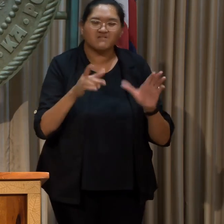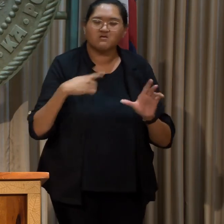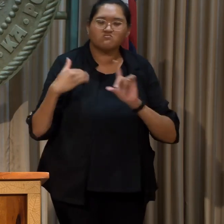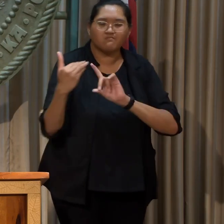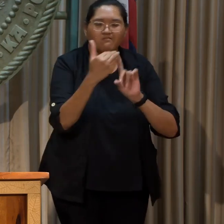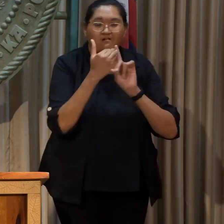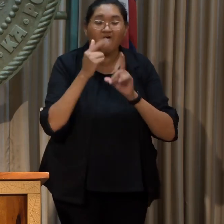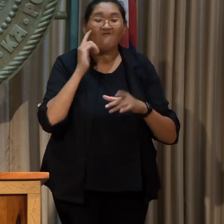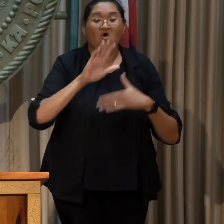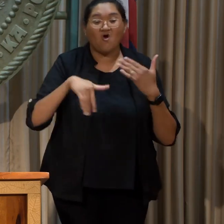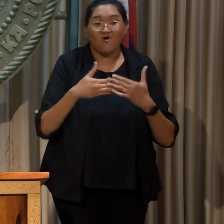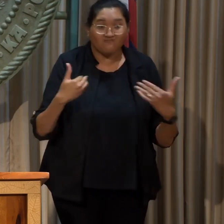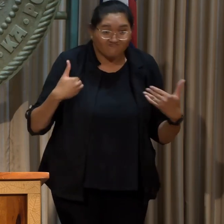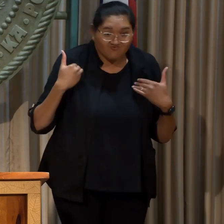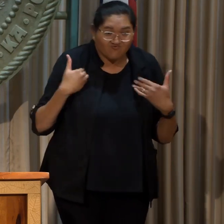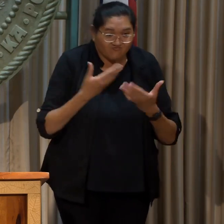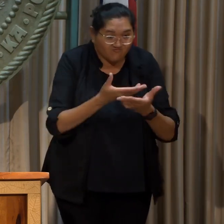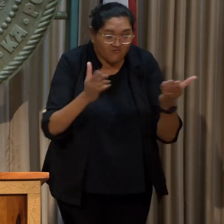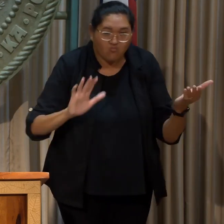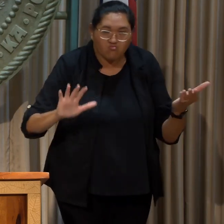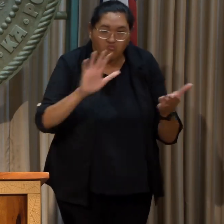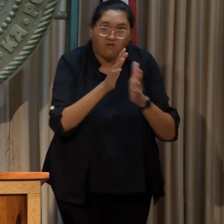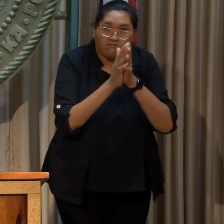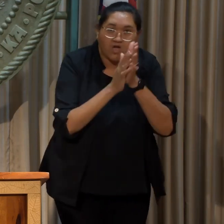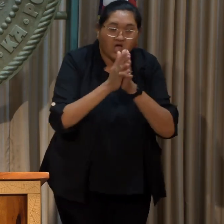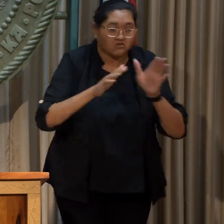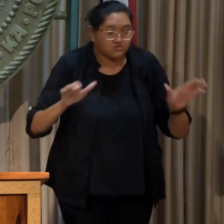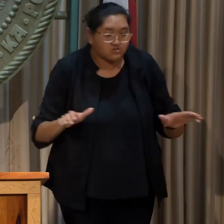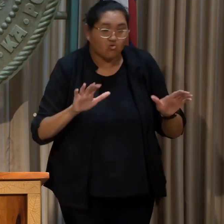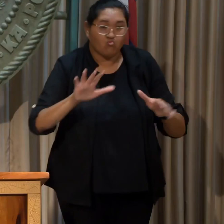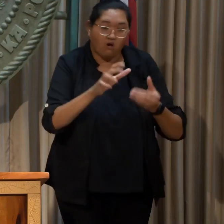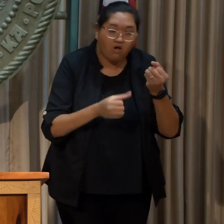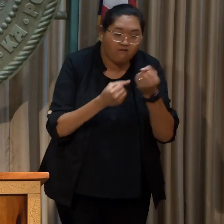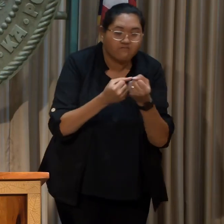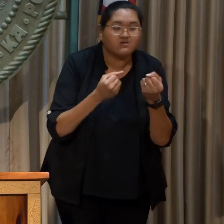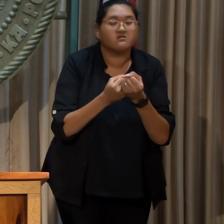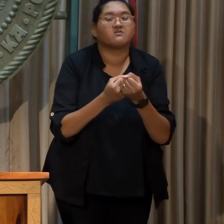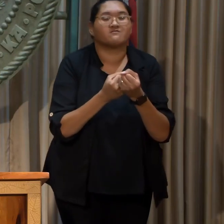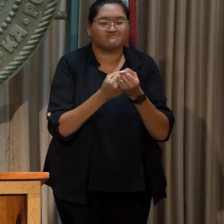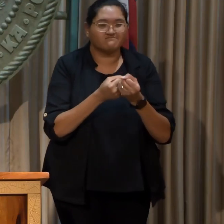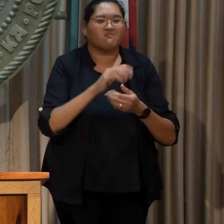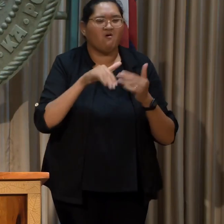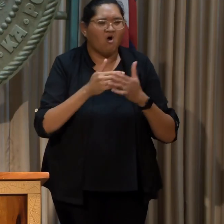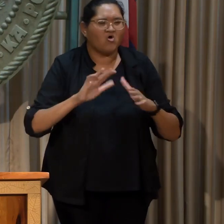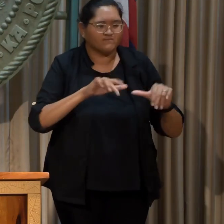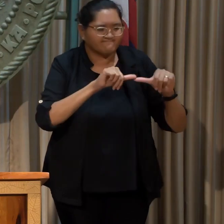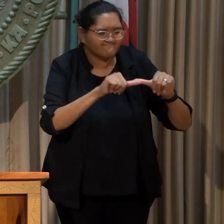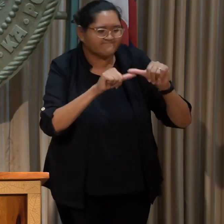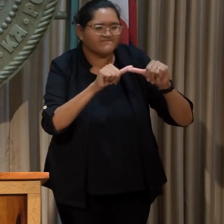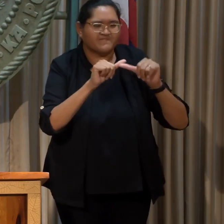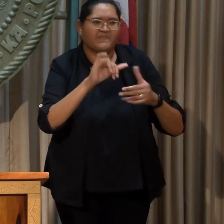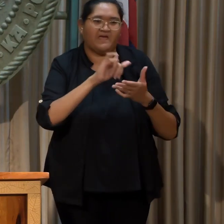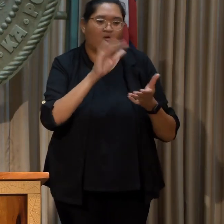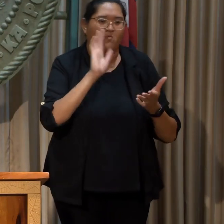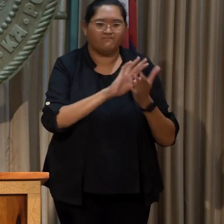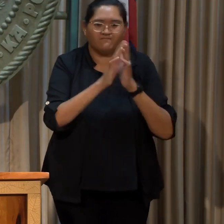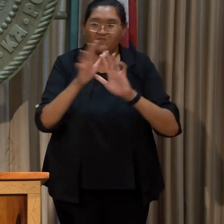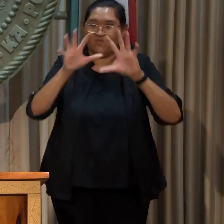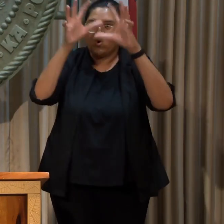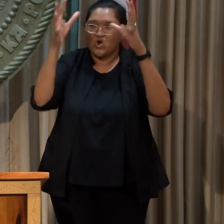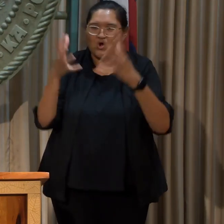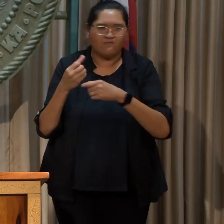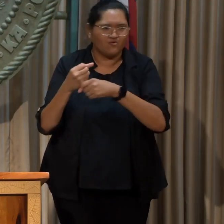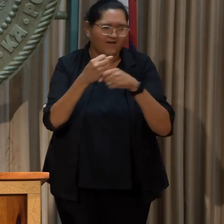reminder to all the youth. Your passion, your advocacy, and your persistence can shape the world we live in.